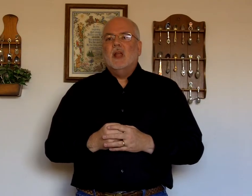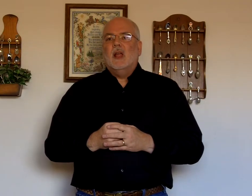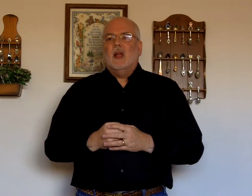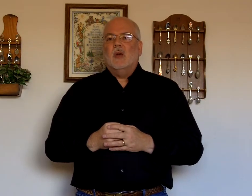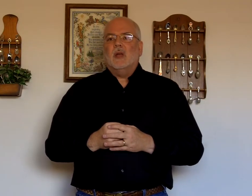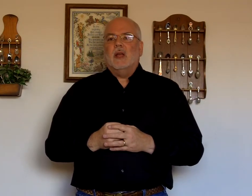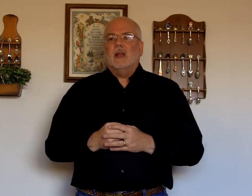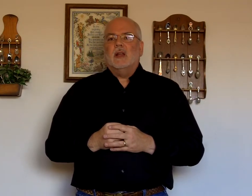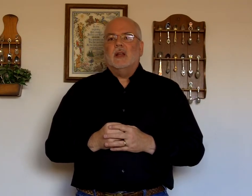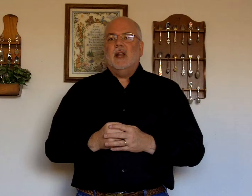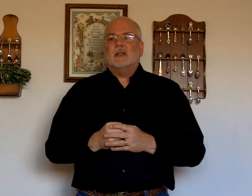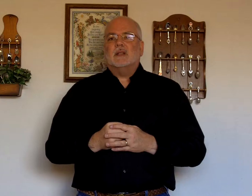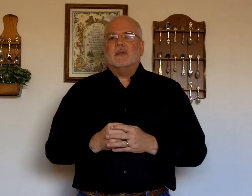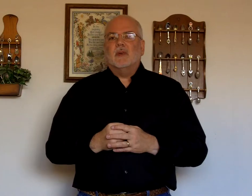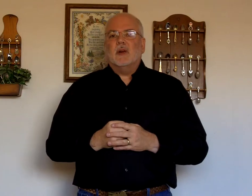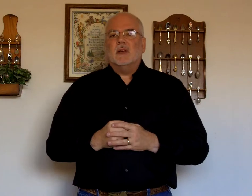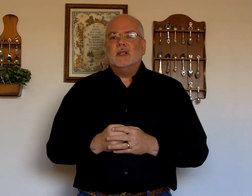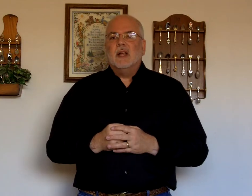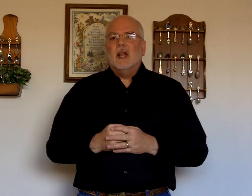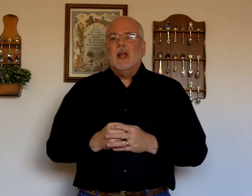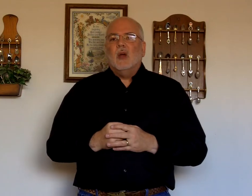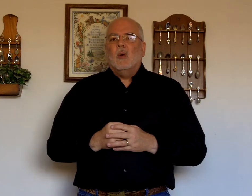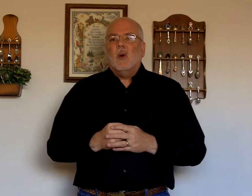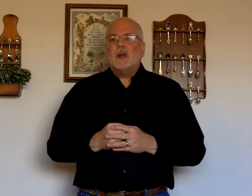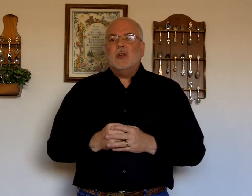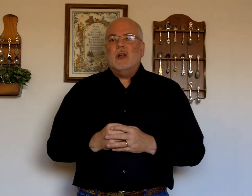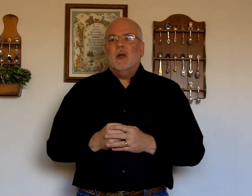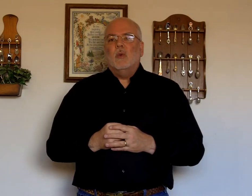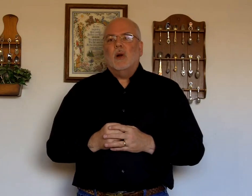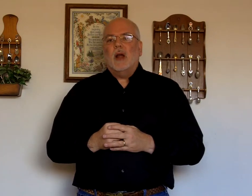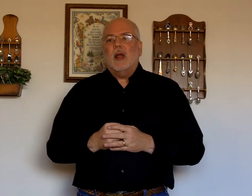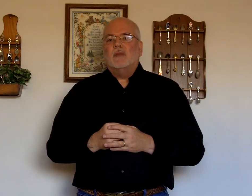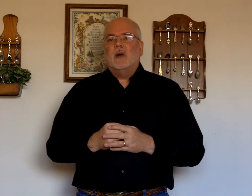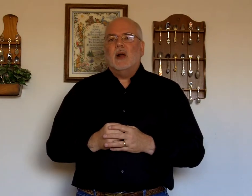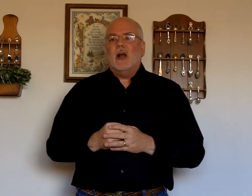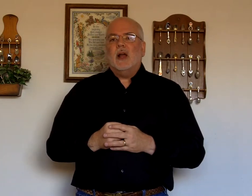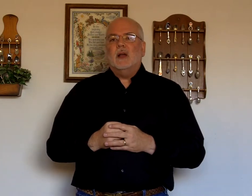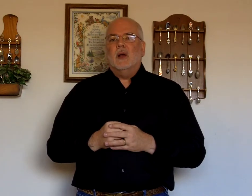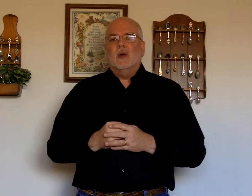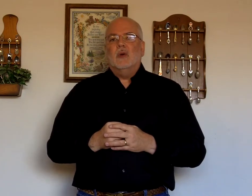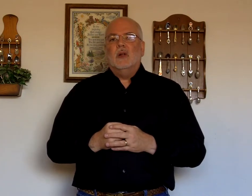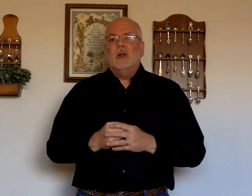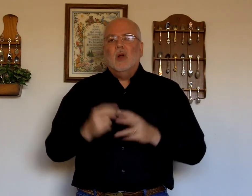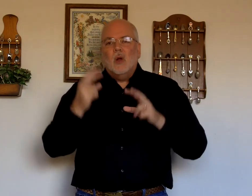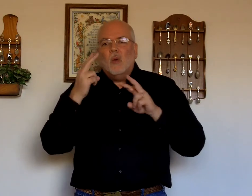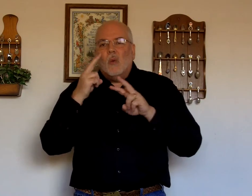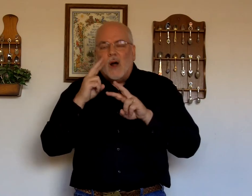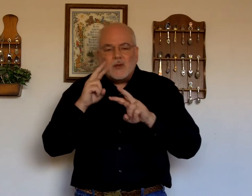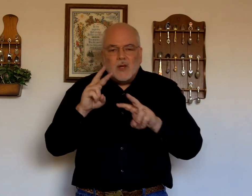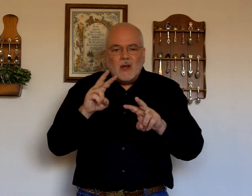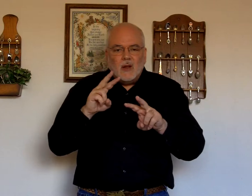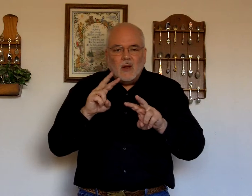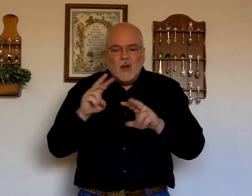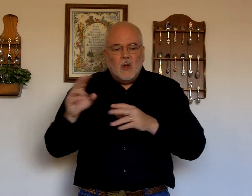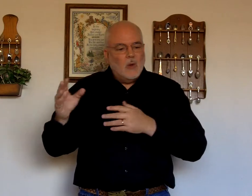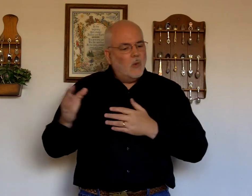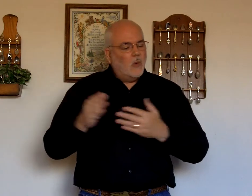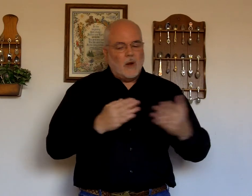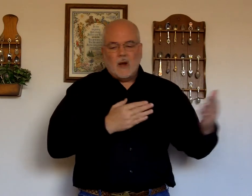Okay. Next. Verse. Watching. Wherever. I go. Watching. Wherever.